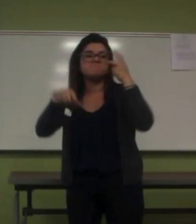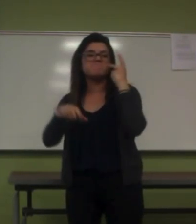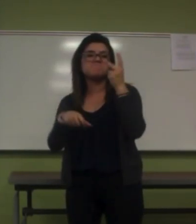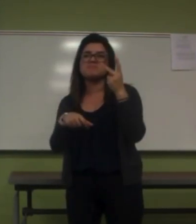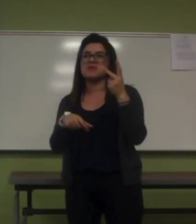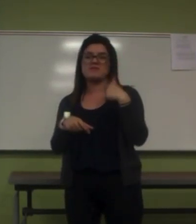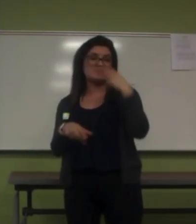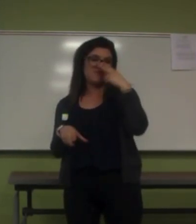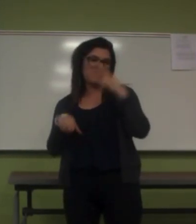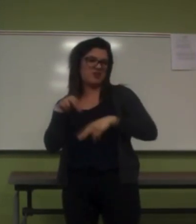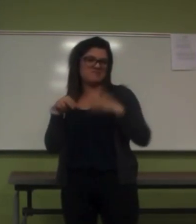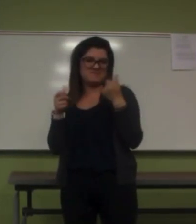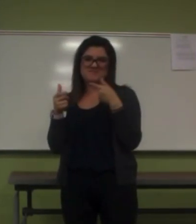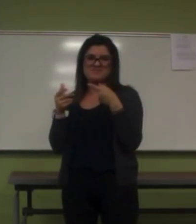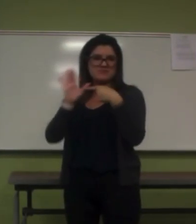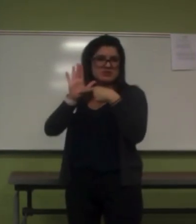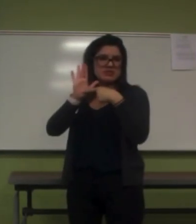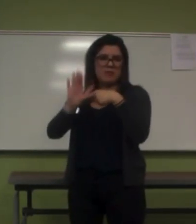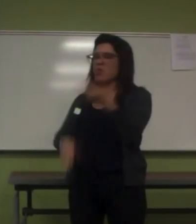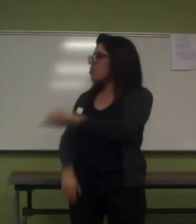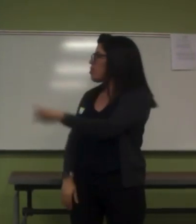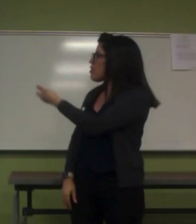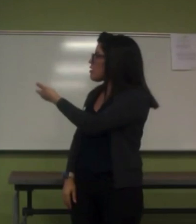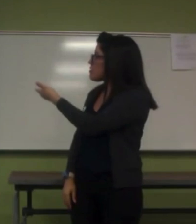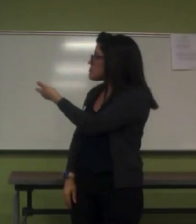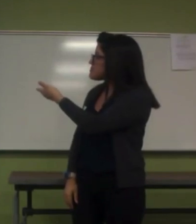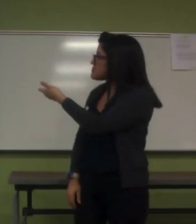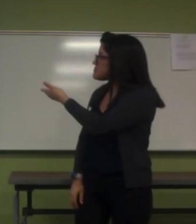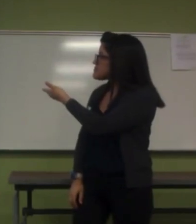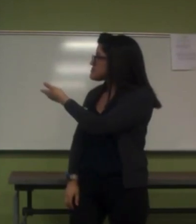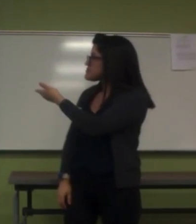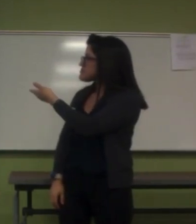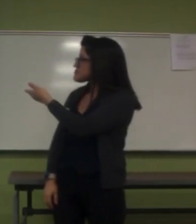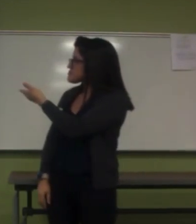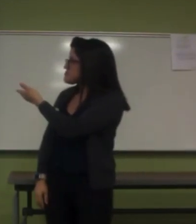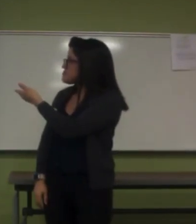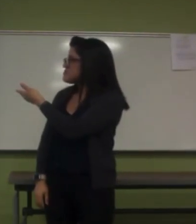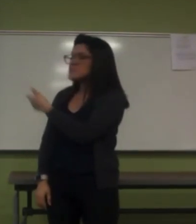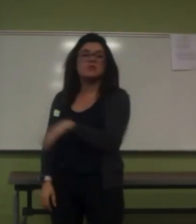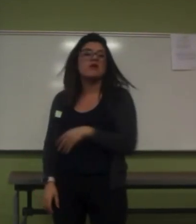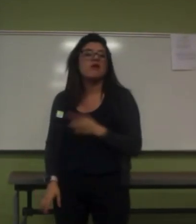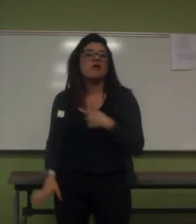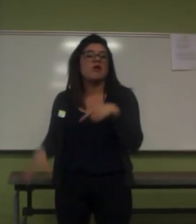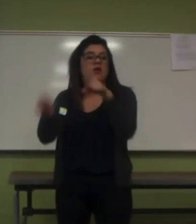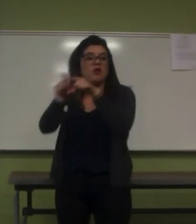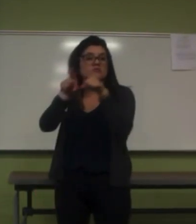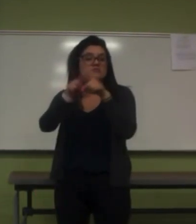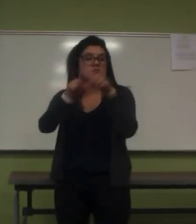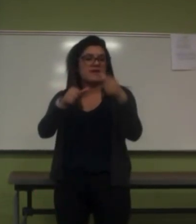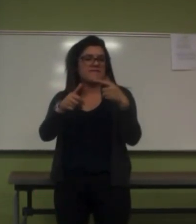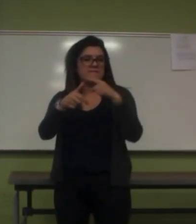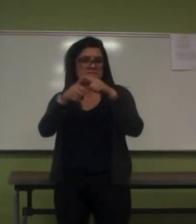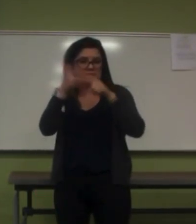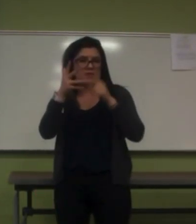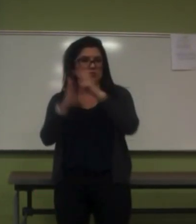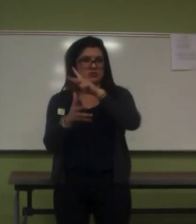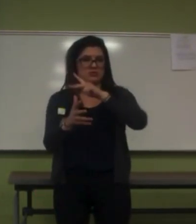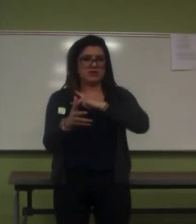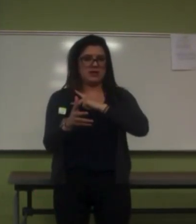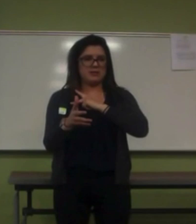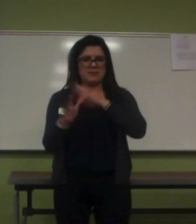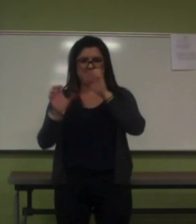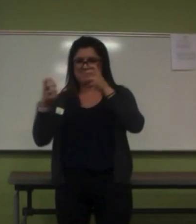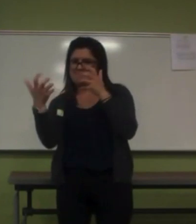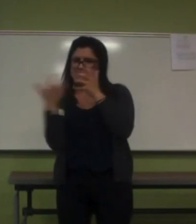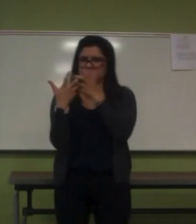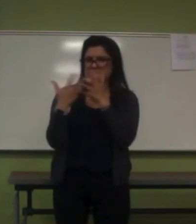Here's some of the examples that we did. And, they also got to write at least five personality traits that described